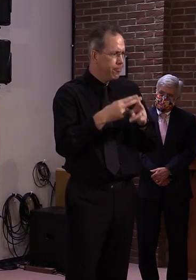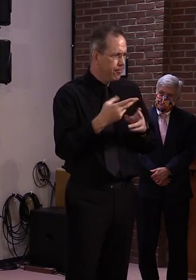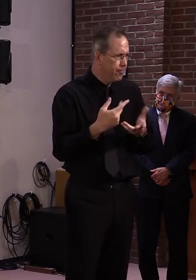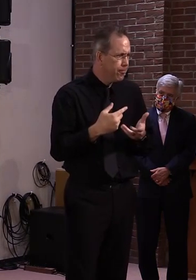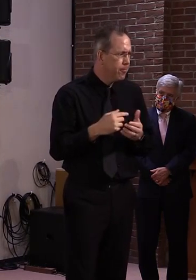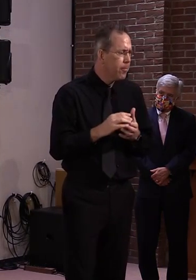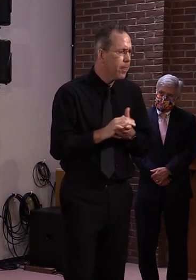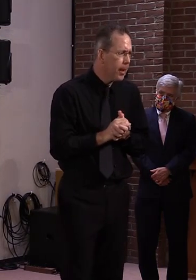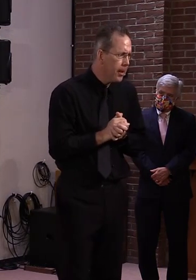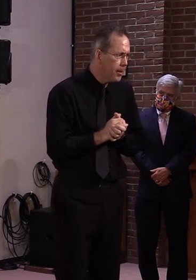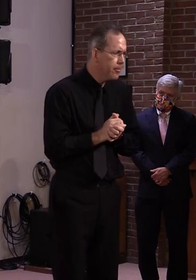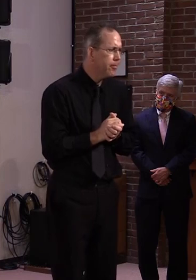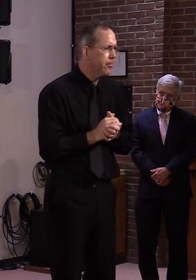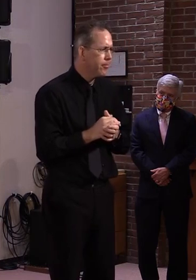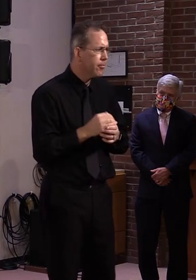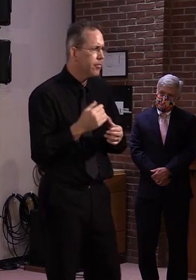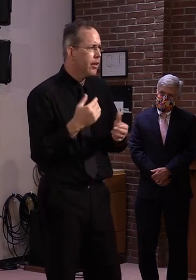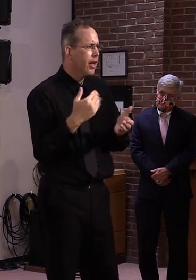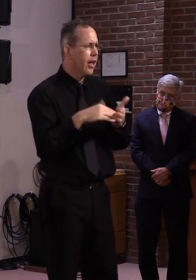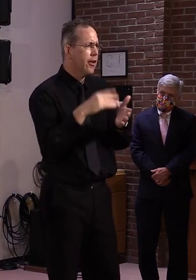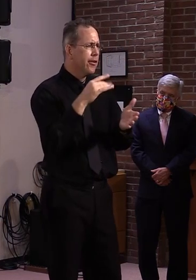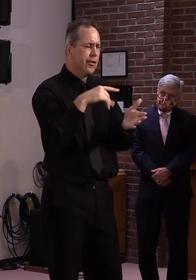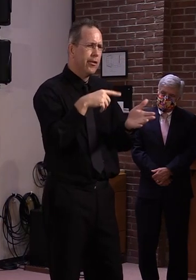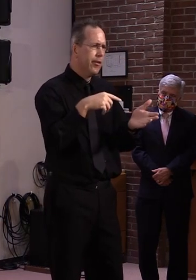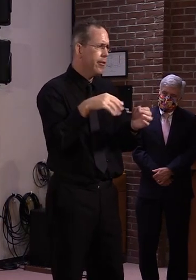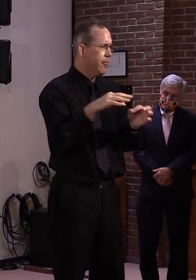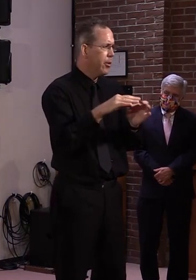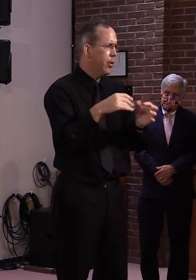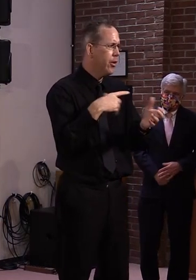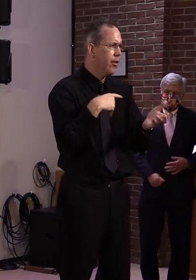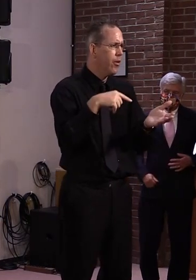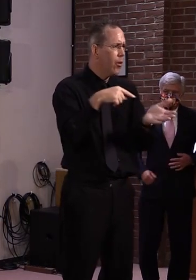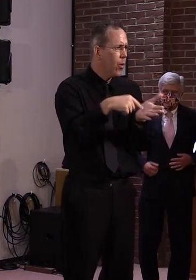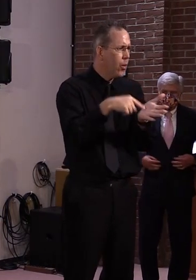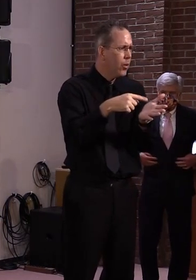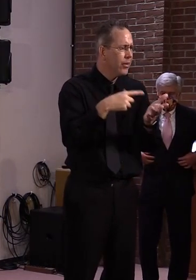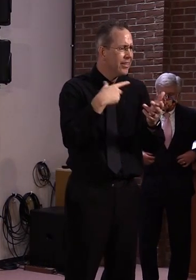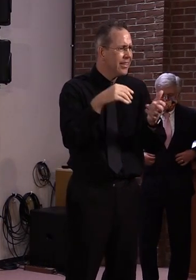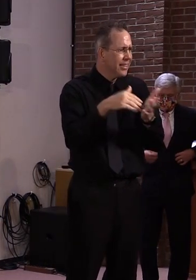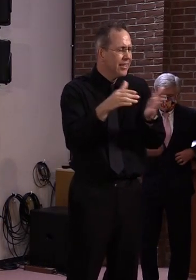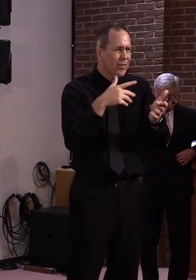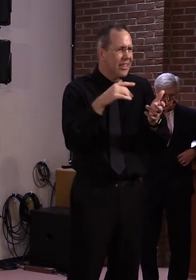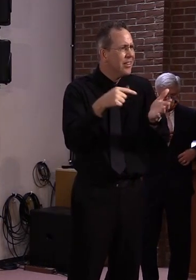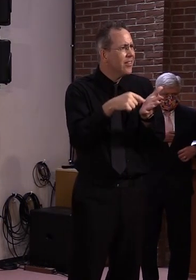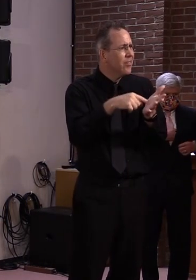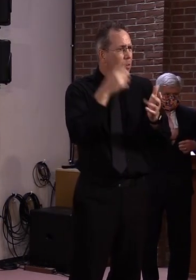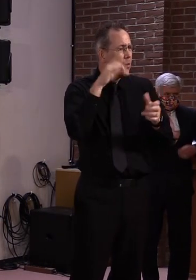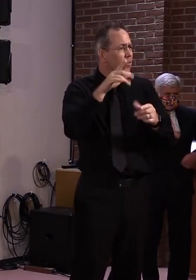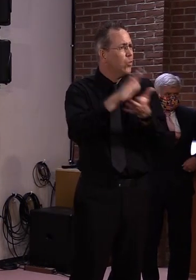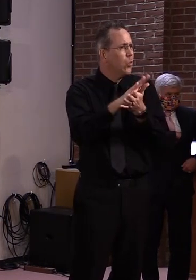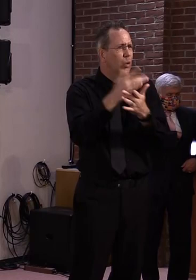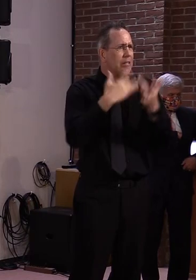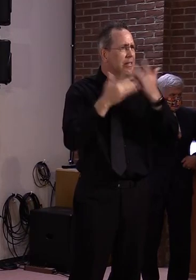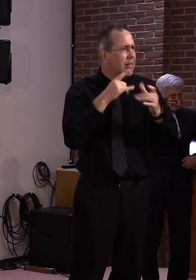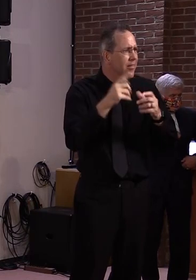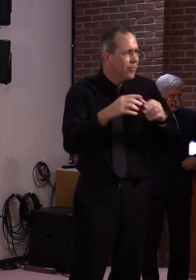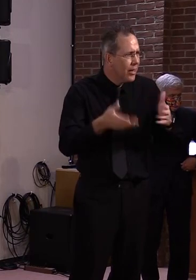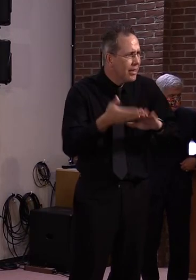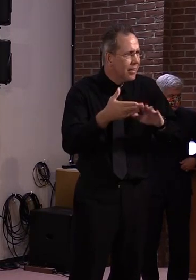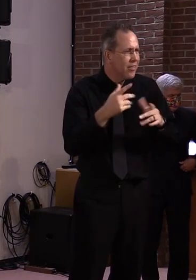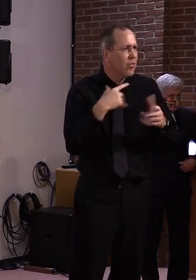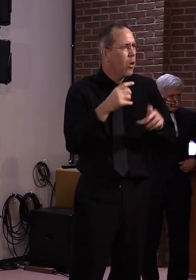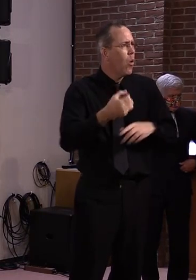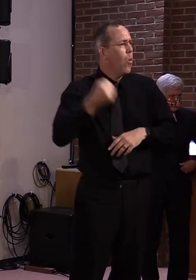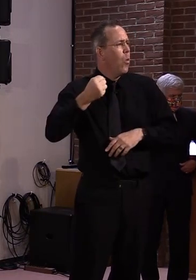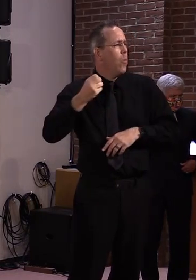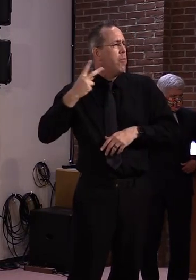uh, for us to get the kids back to school, uh, so that they don't slip through the cracks further, slip through the cracks. Um, this is, uh,